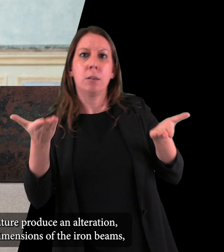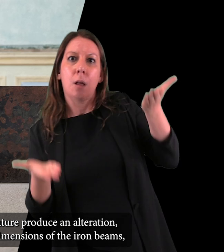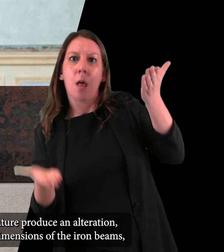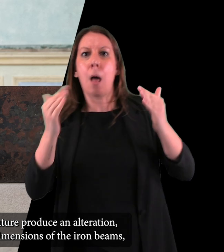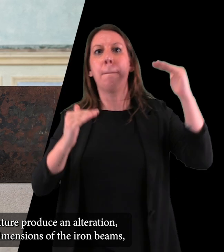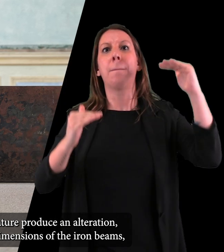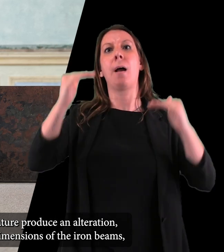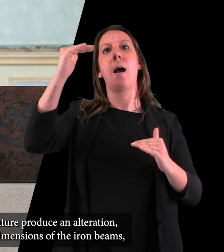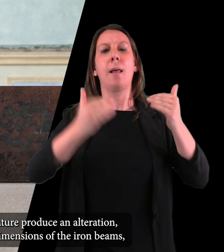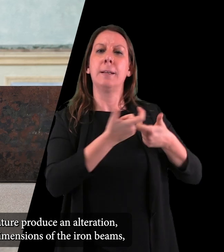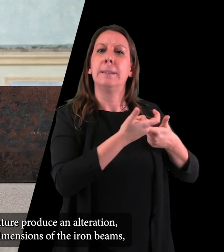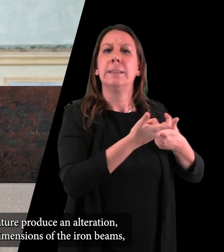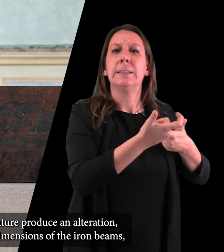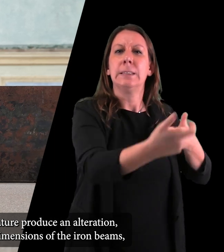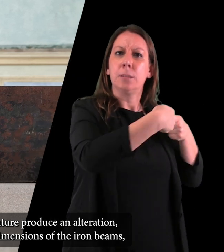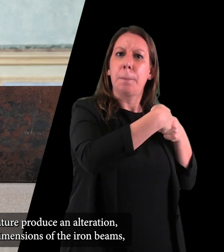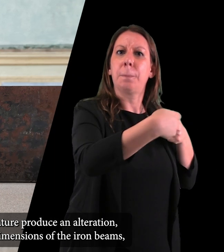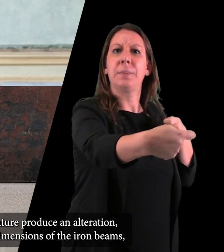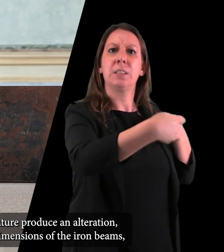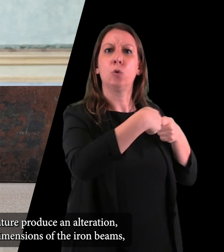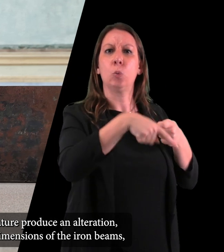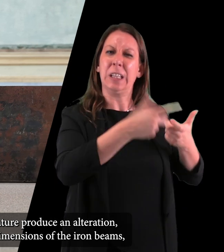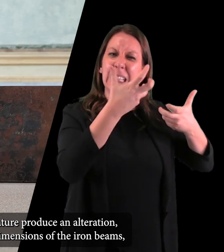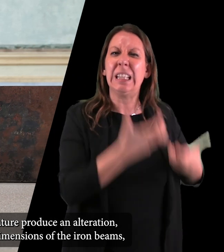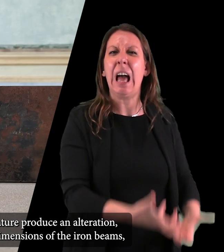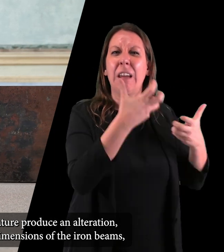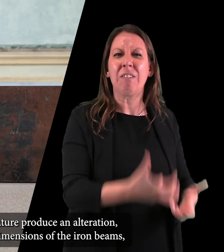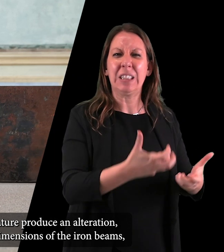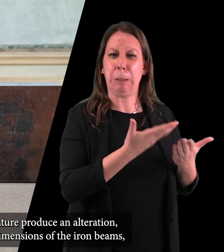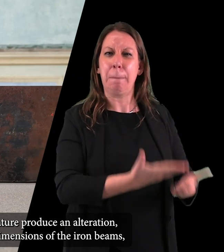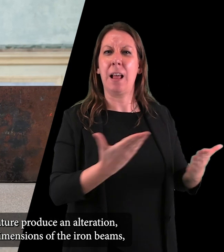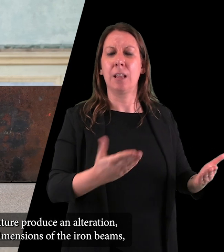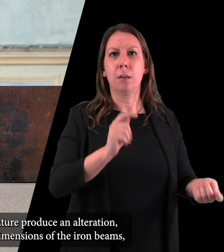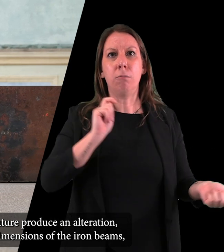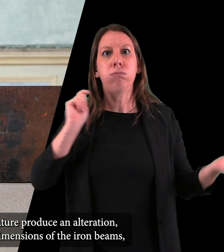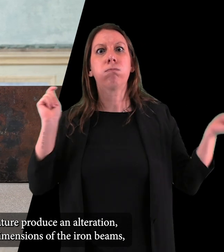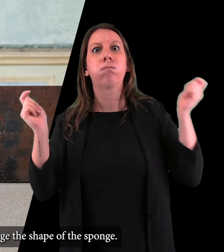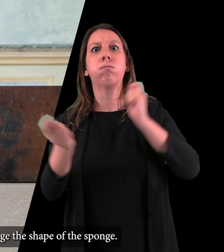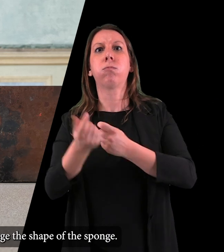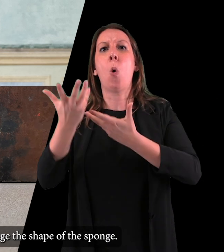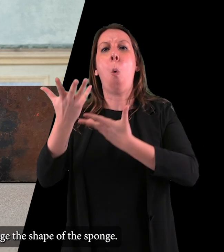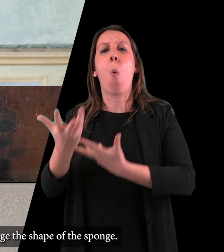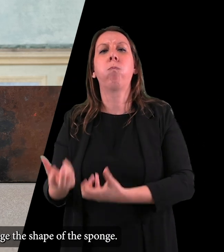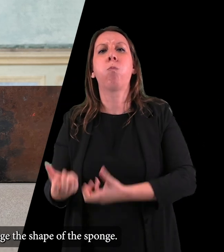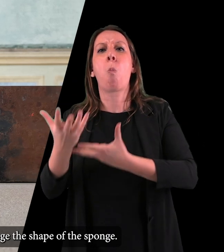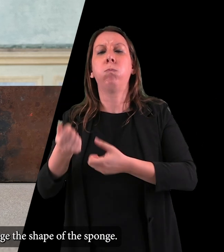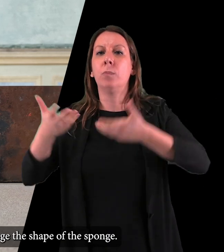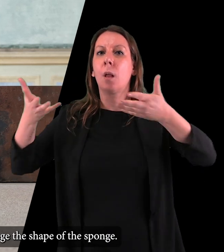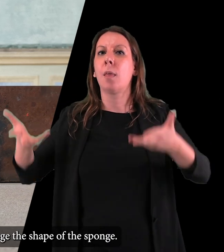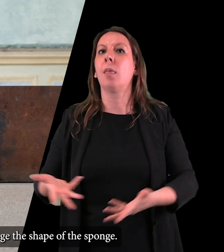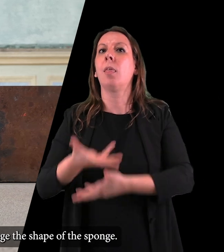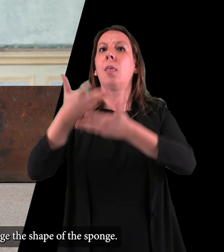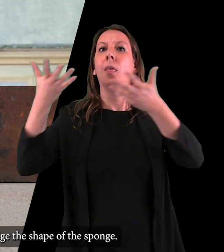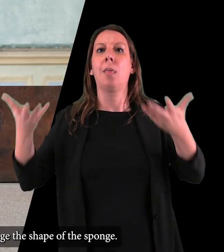Changes in temperature produce an alteration, albeit slight in the dimensions of the iron beams